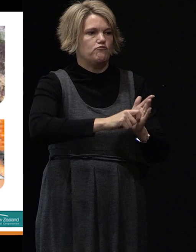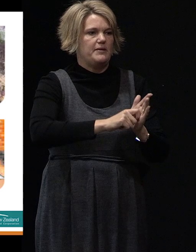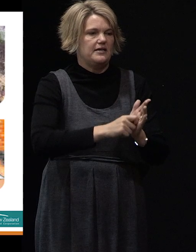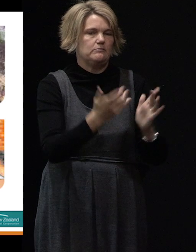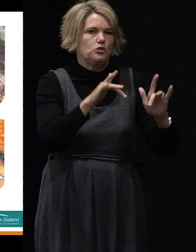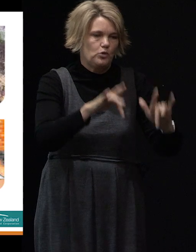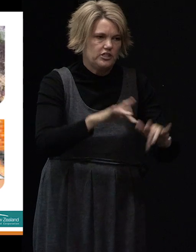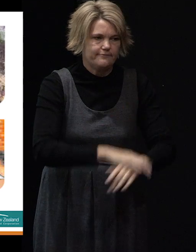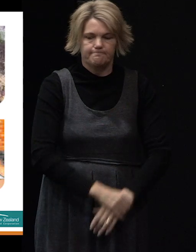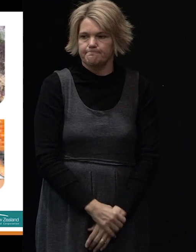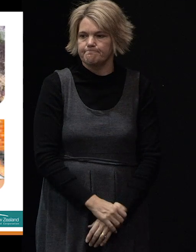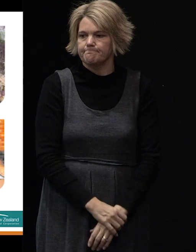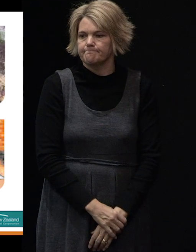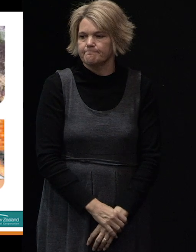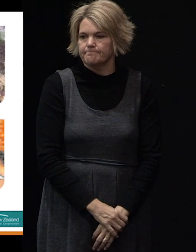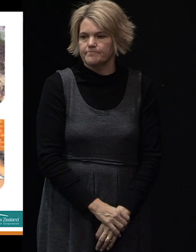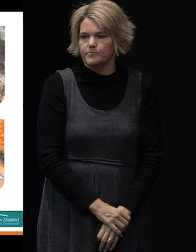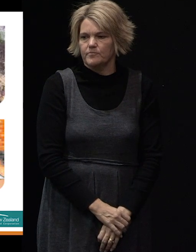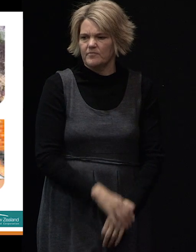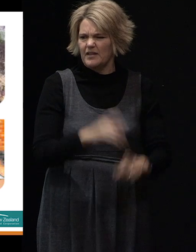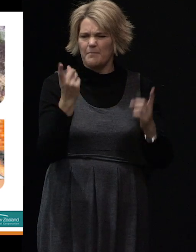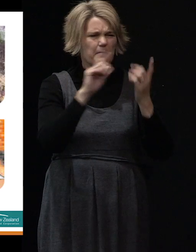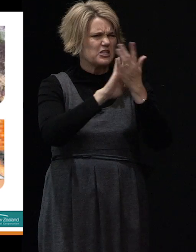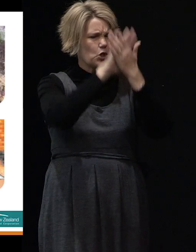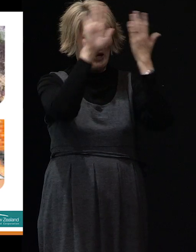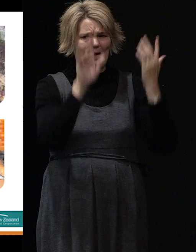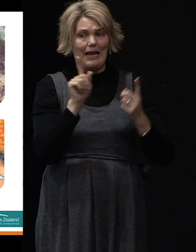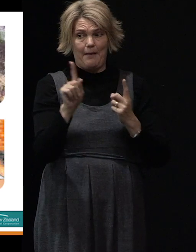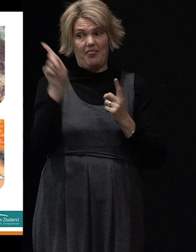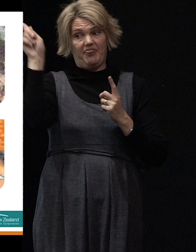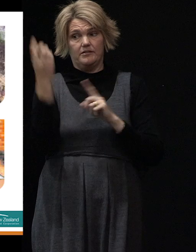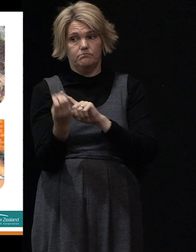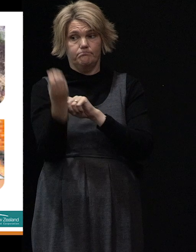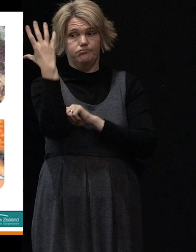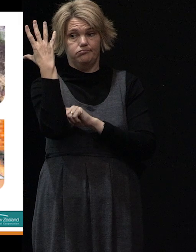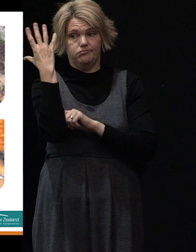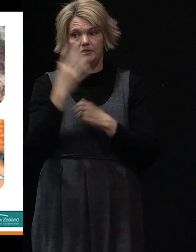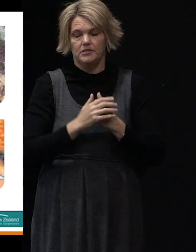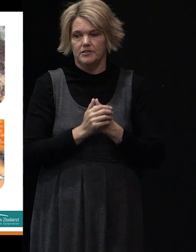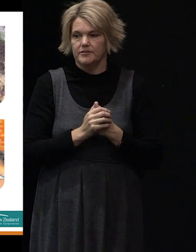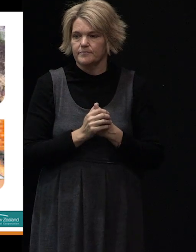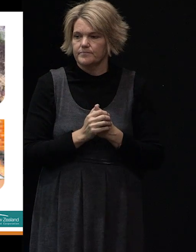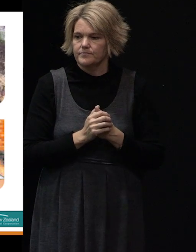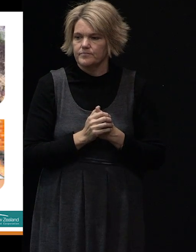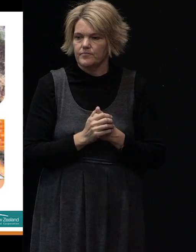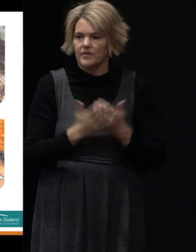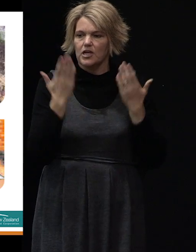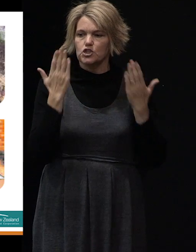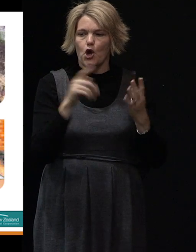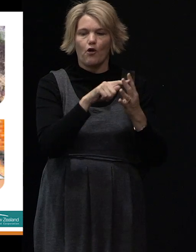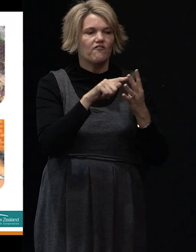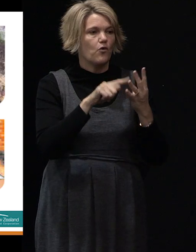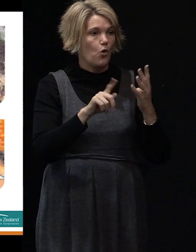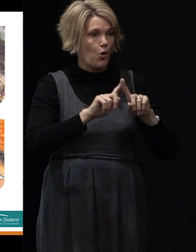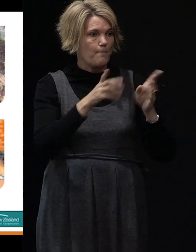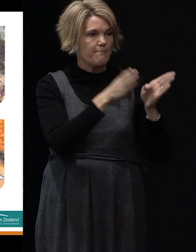slide at the moment may not be necessarily clear from where you're sitting but an overview is showing four of those methods. The top